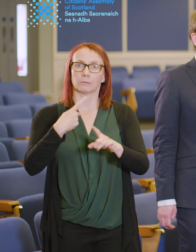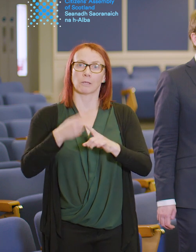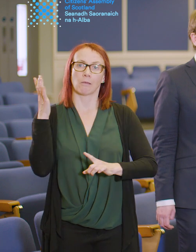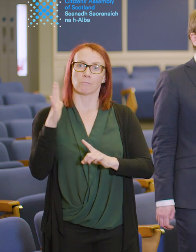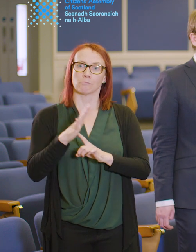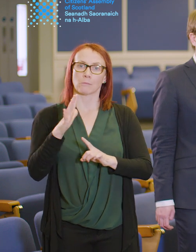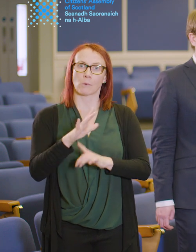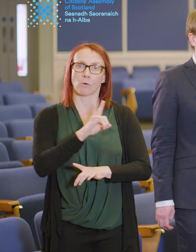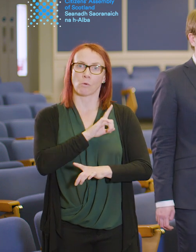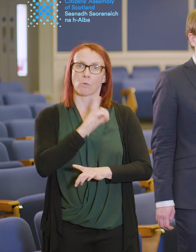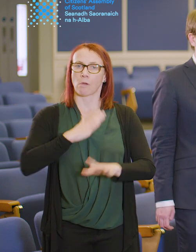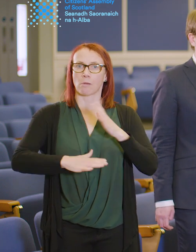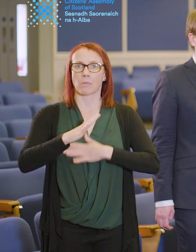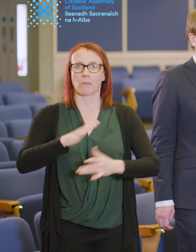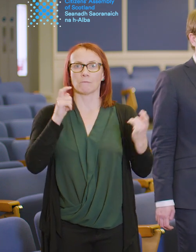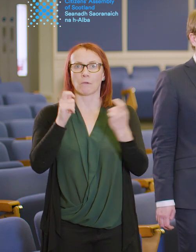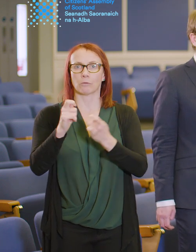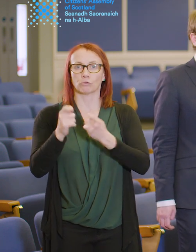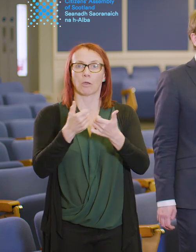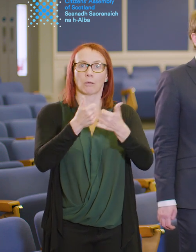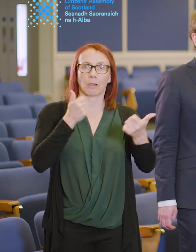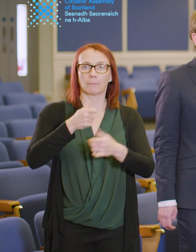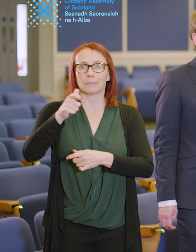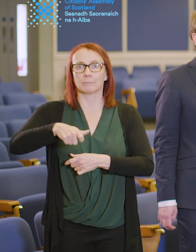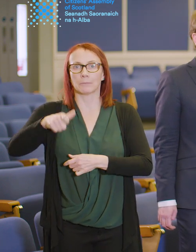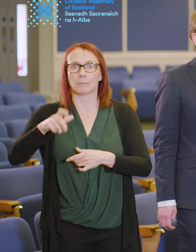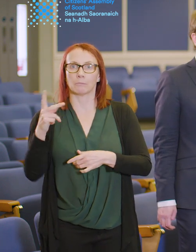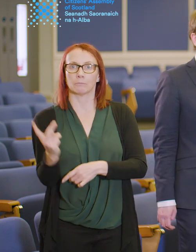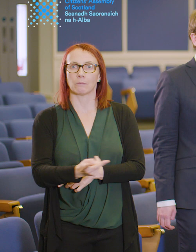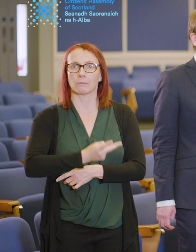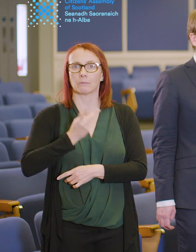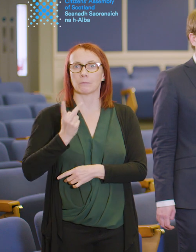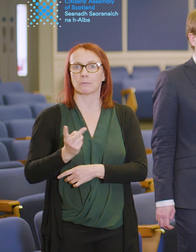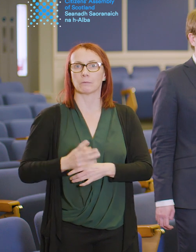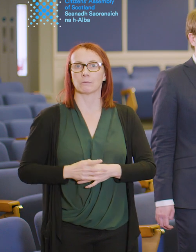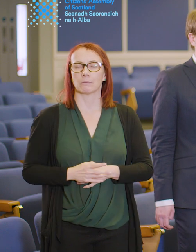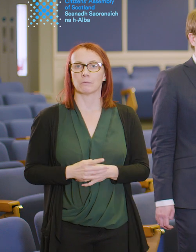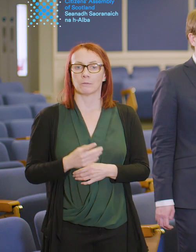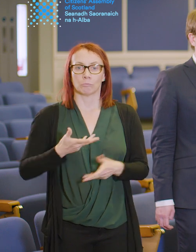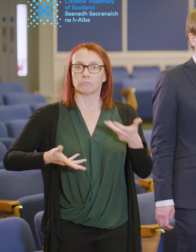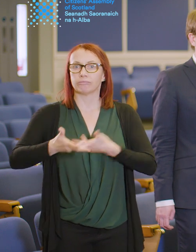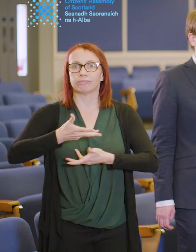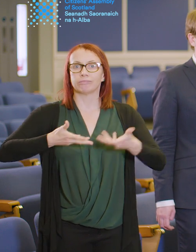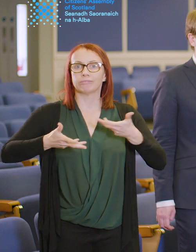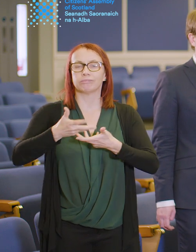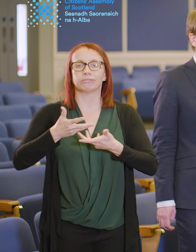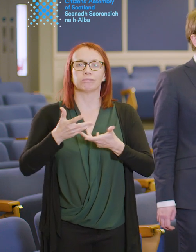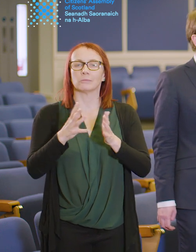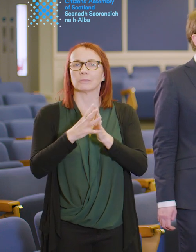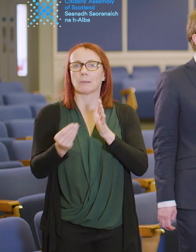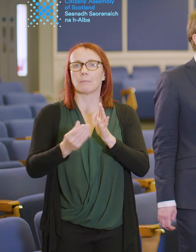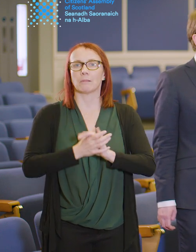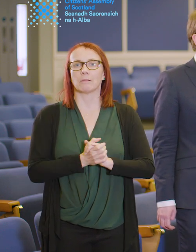for changing behaviour in the economy both of companies and of individuals. One of the things we talked about is how tax can be used for example